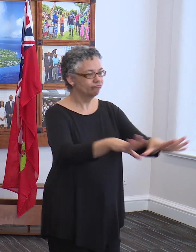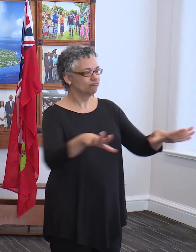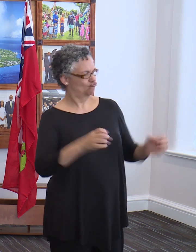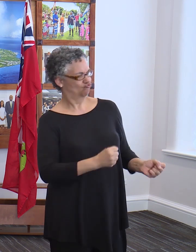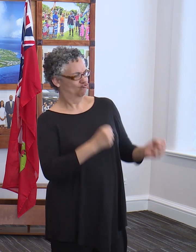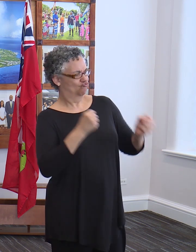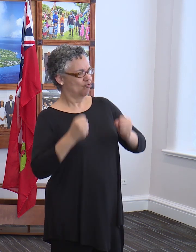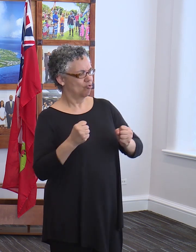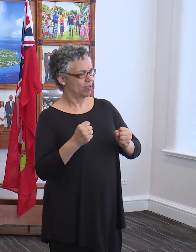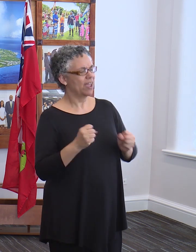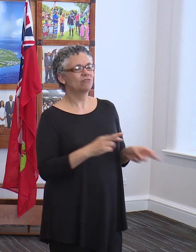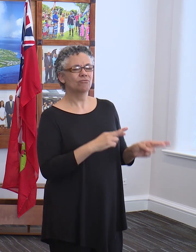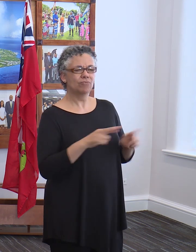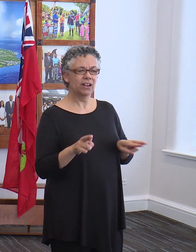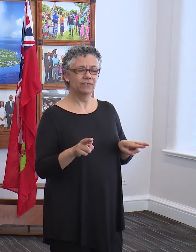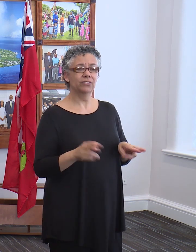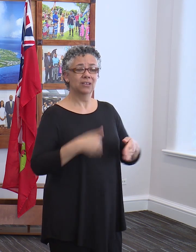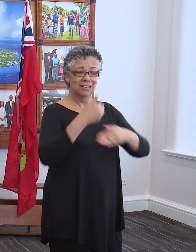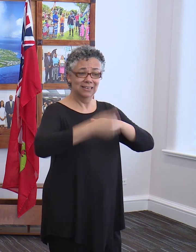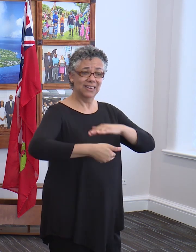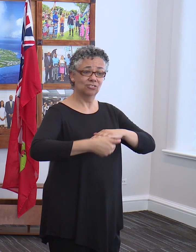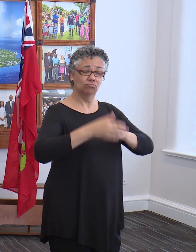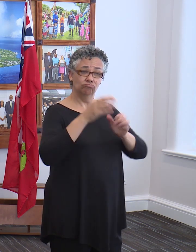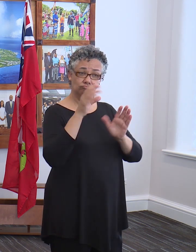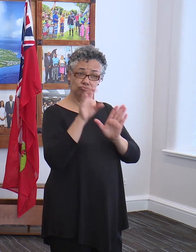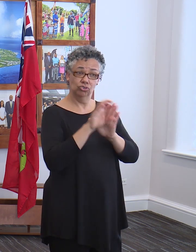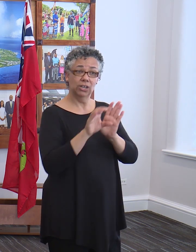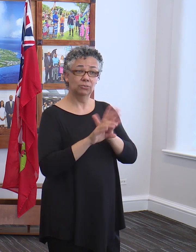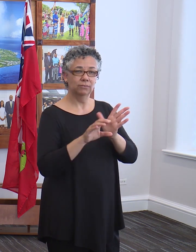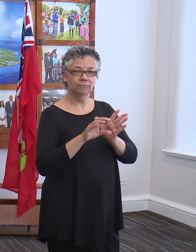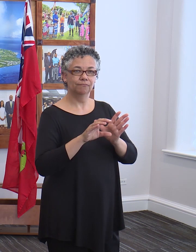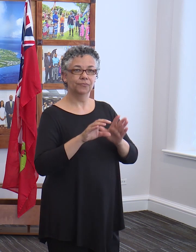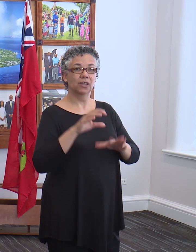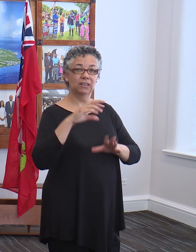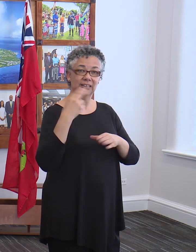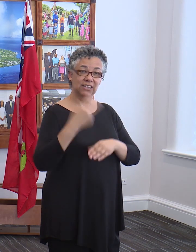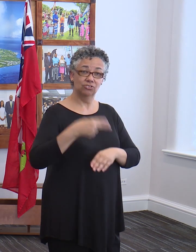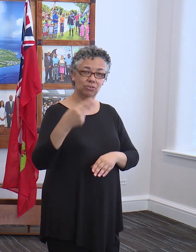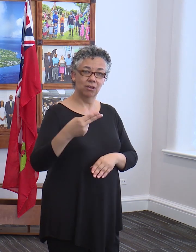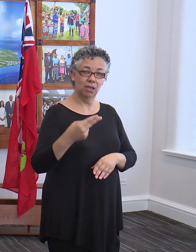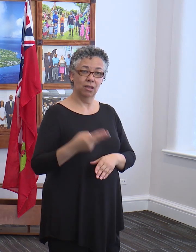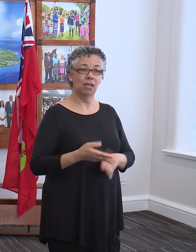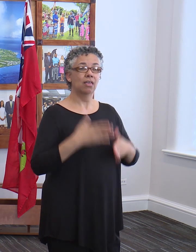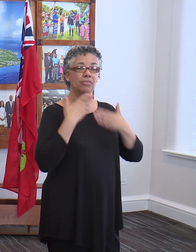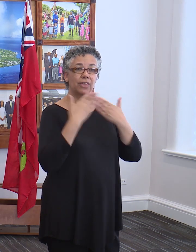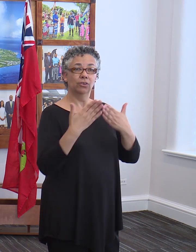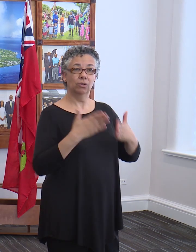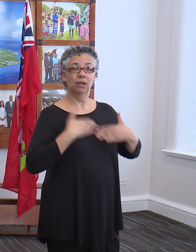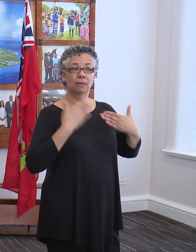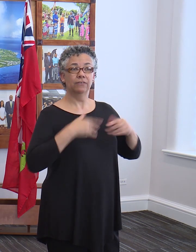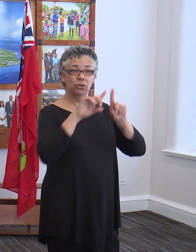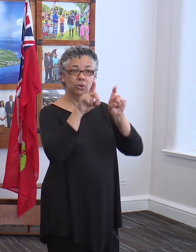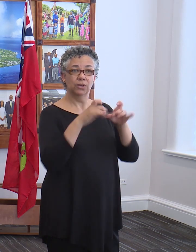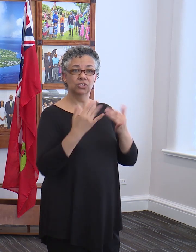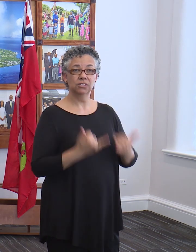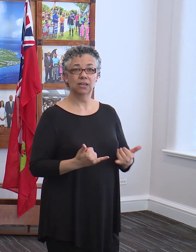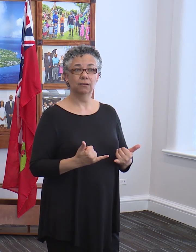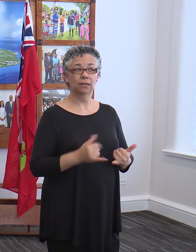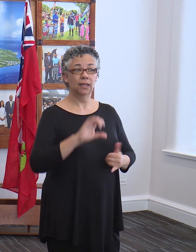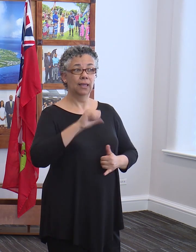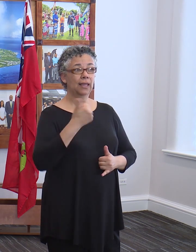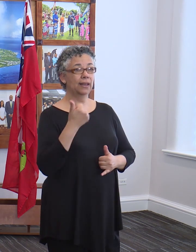have a next chapter of our history. Thank you very much, and I am happy to take any questions that members of the media may have. Thank you.